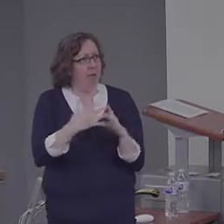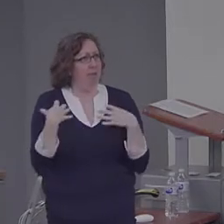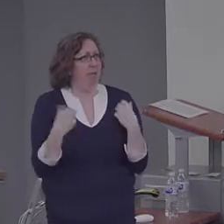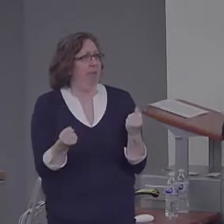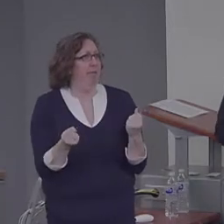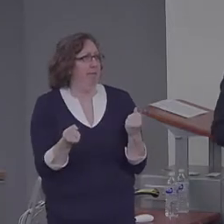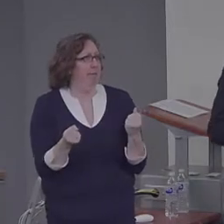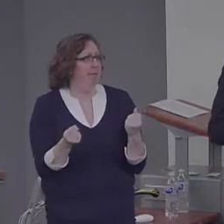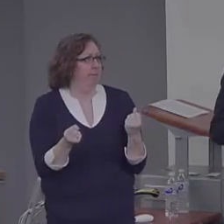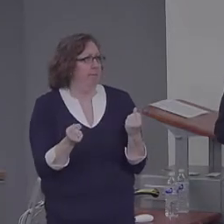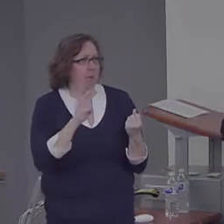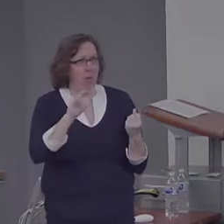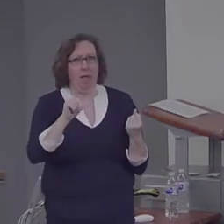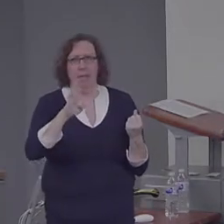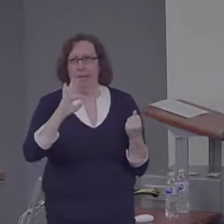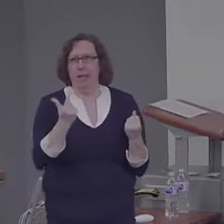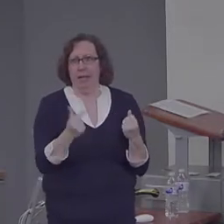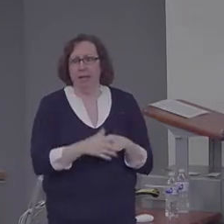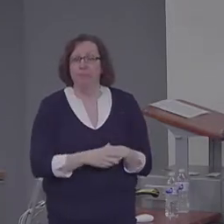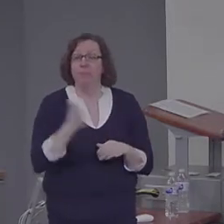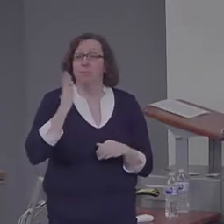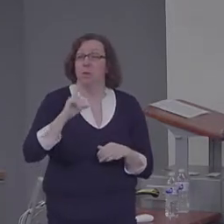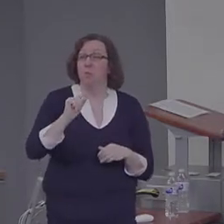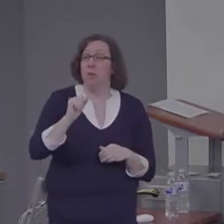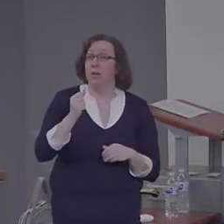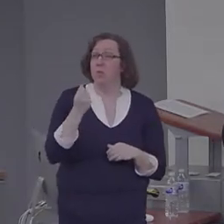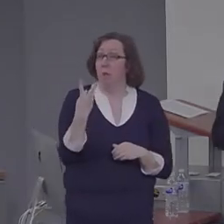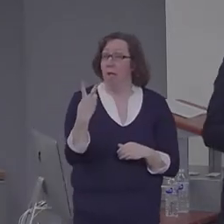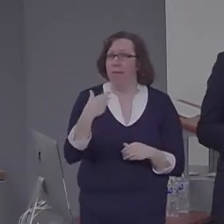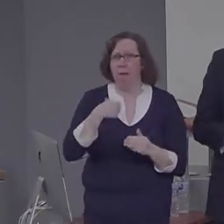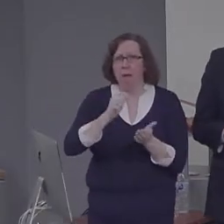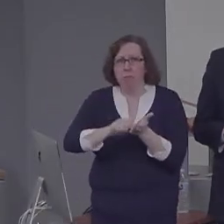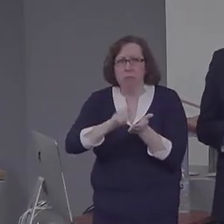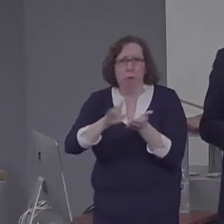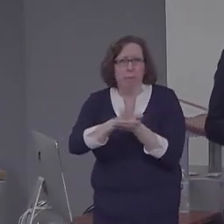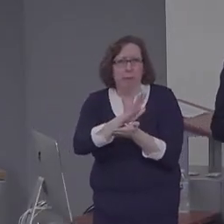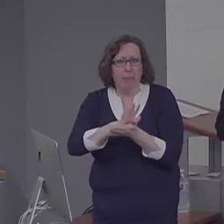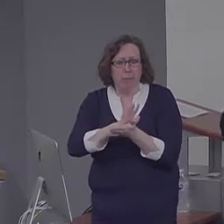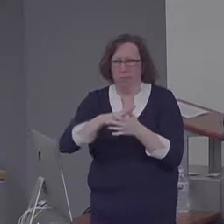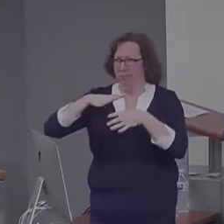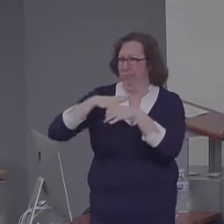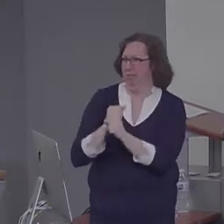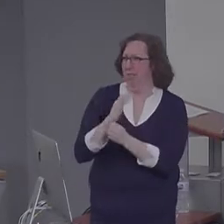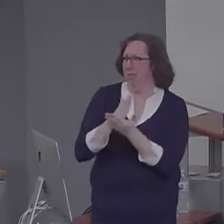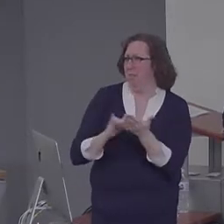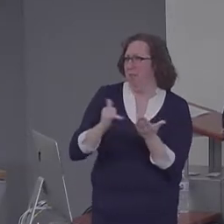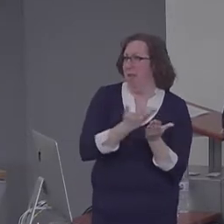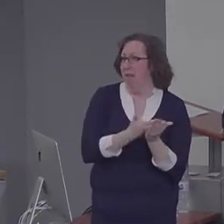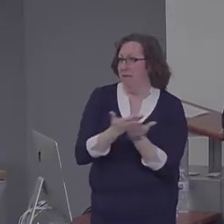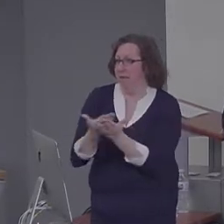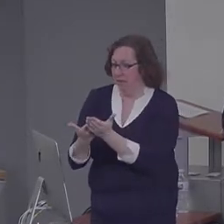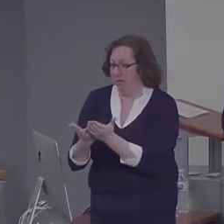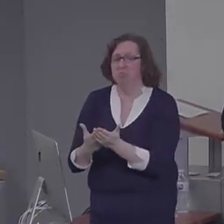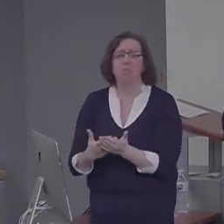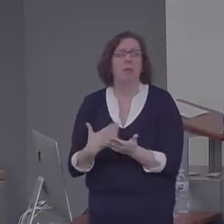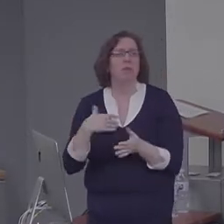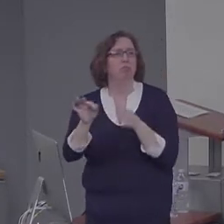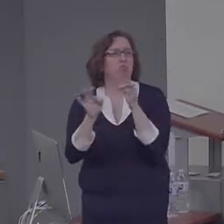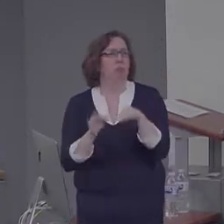2012, an American psychologist summarizing some of this evidence, but let me just give you one example and then I'll just tell you about one more